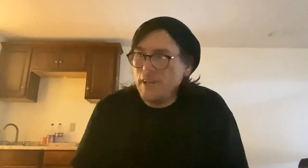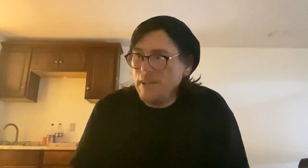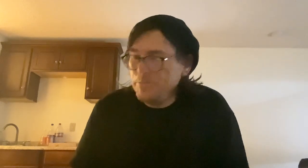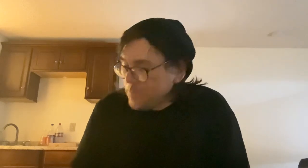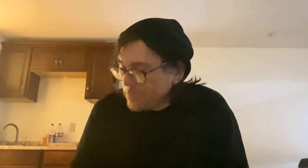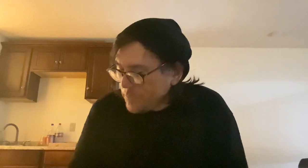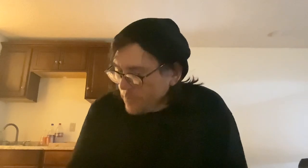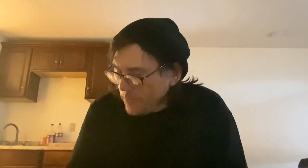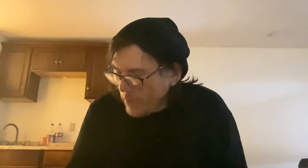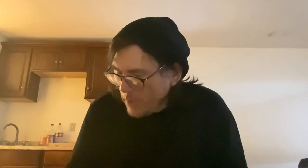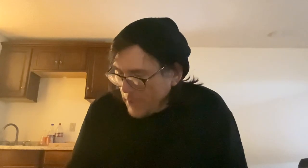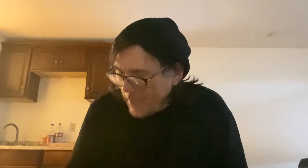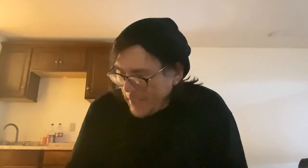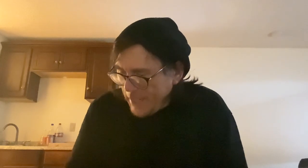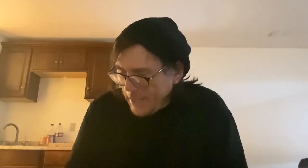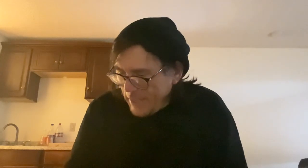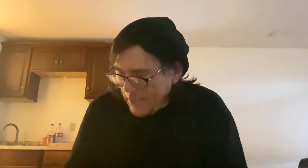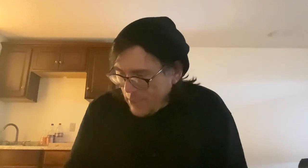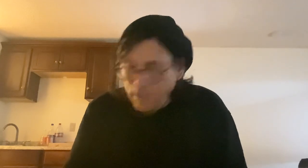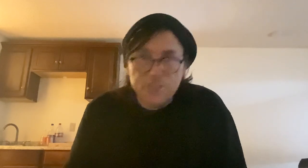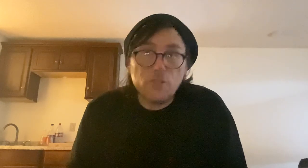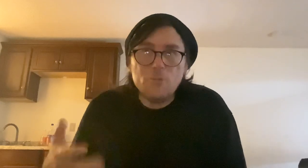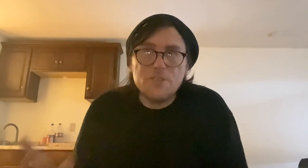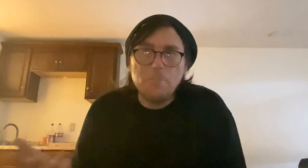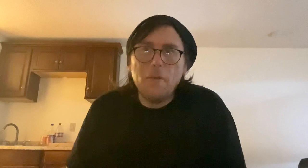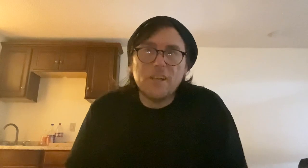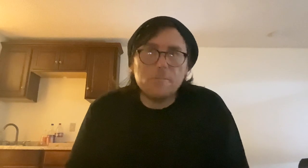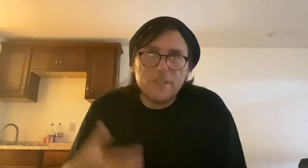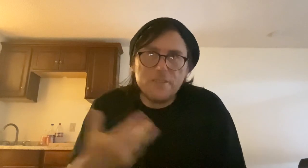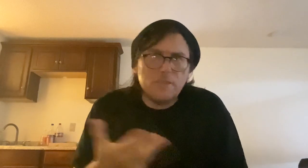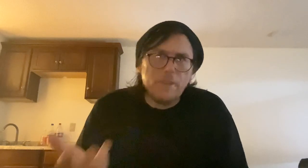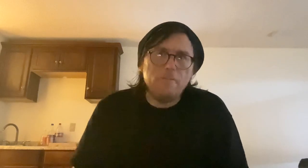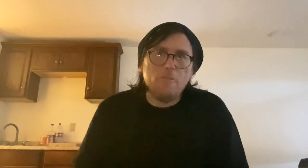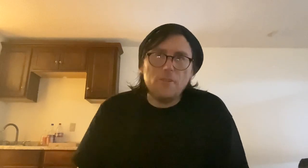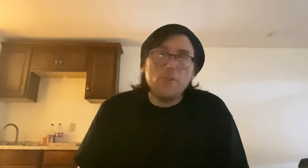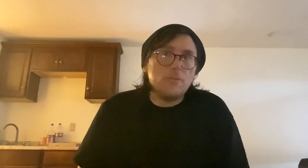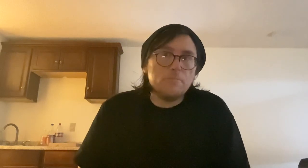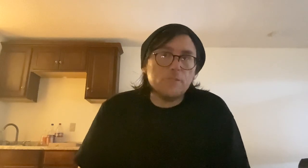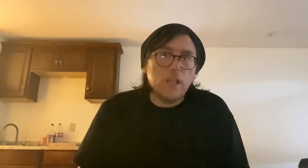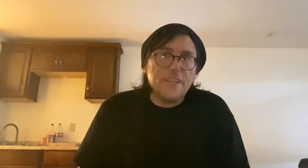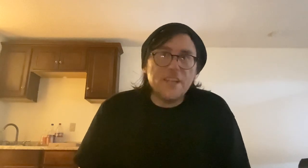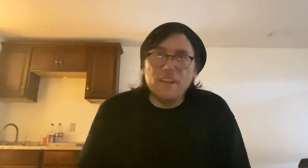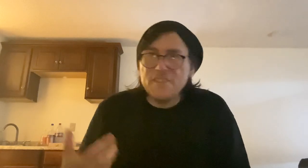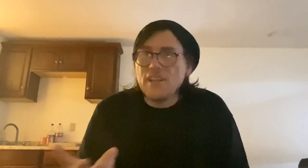you know, it's closed to the public because it's only for their clientele and stuff.